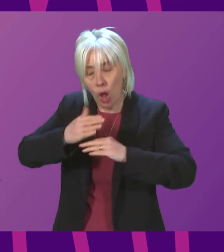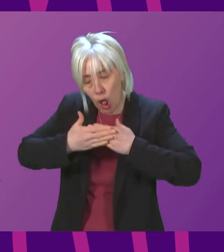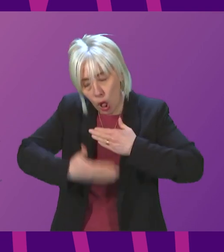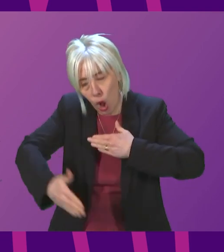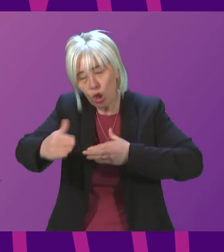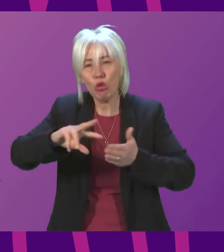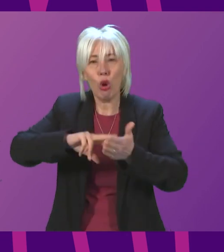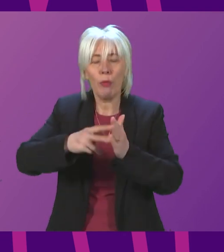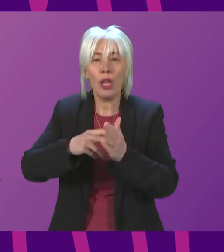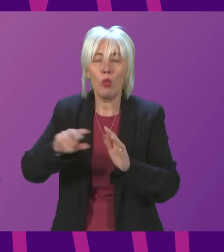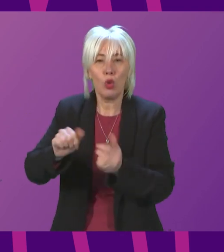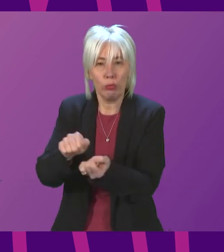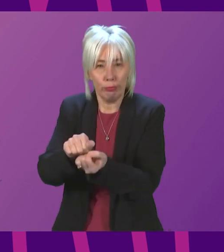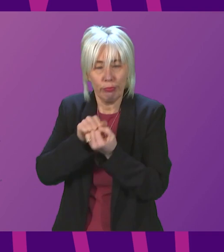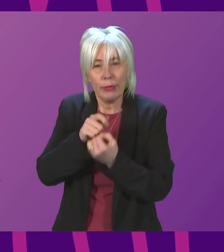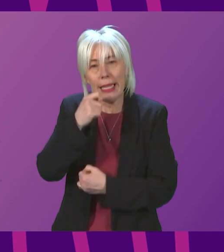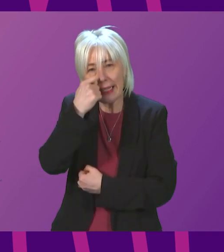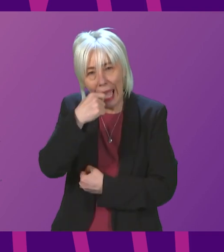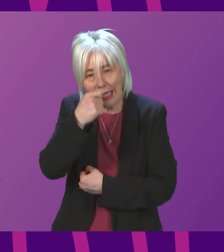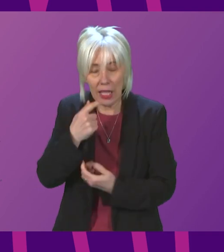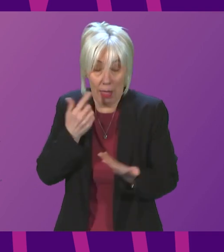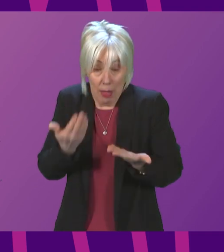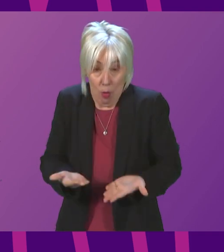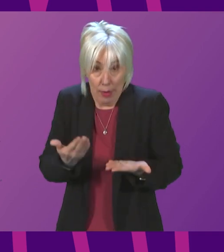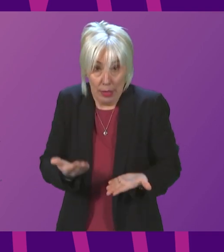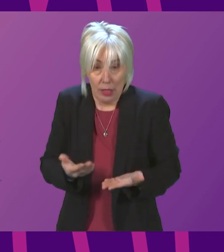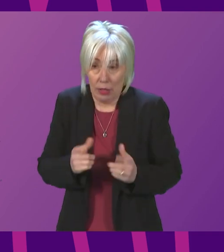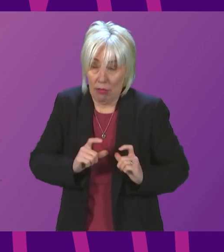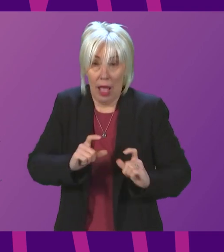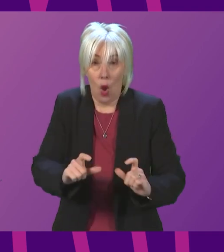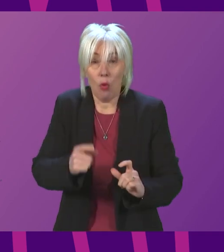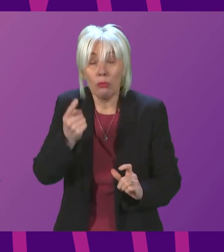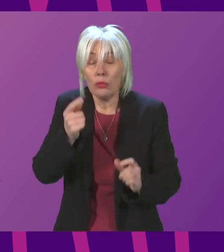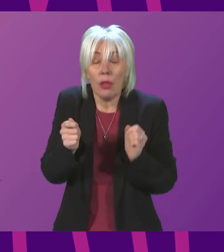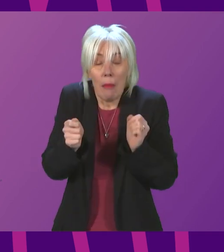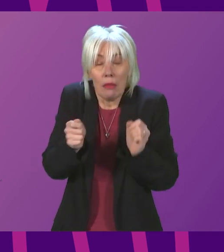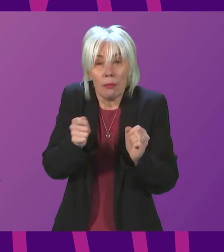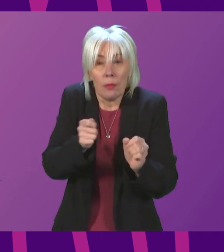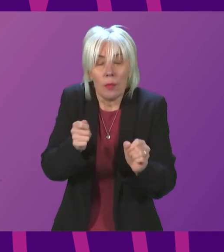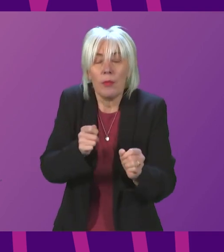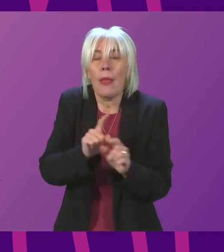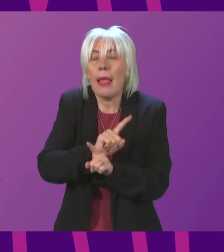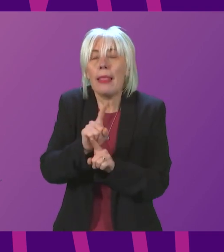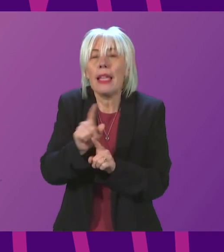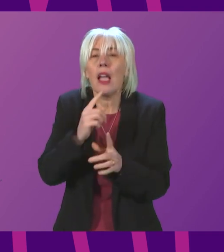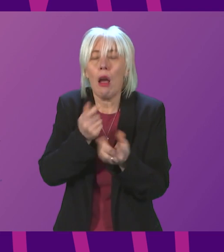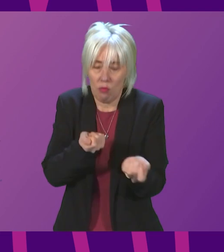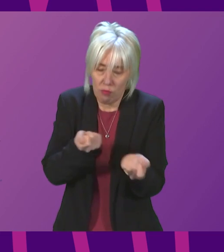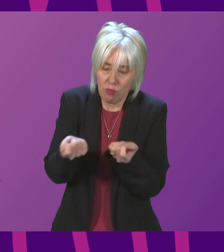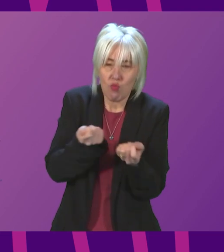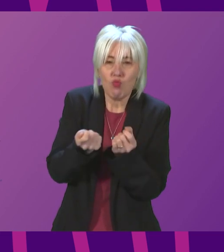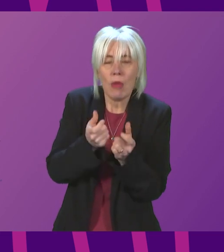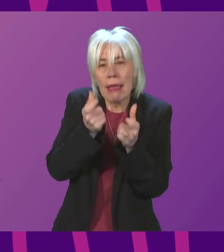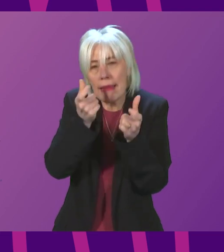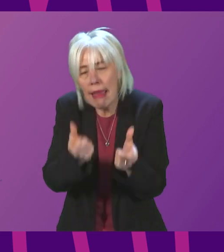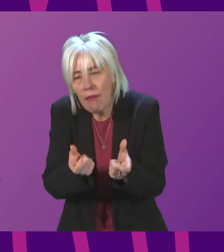remain, retain testing on the current basis for a transition period, and then in a managed and careful way move